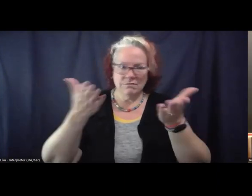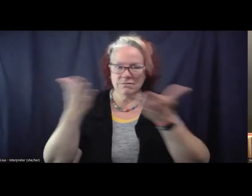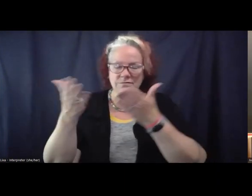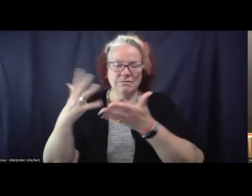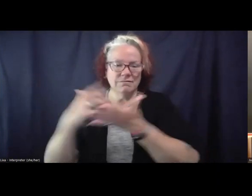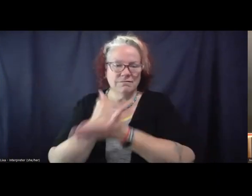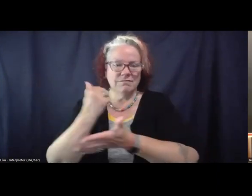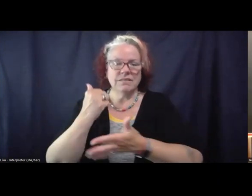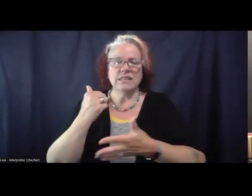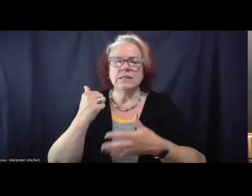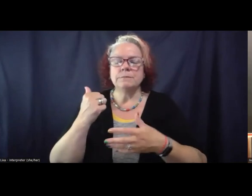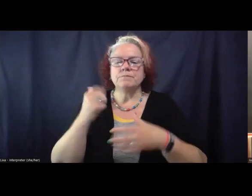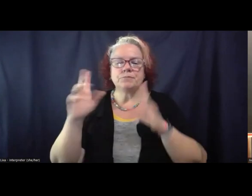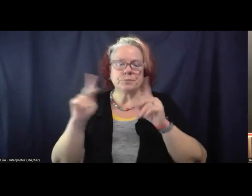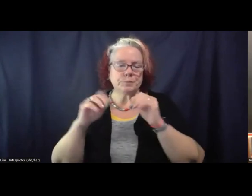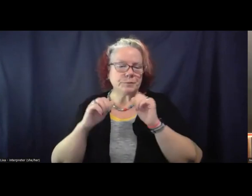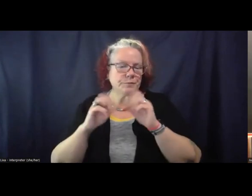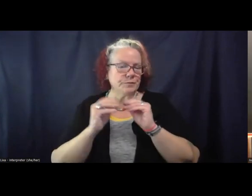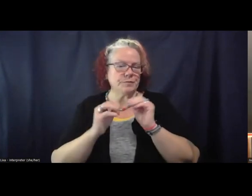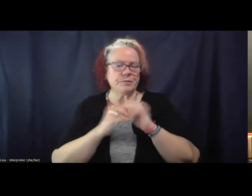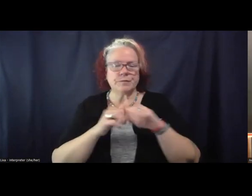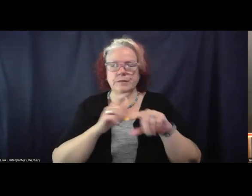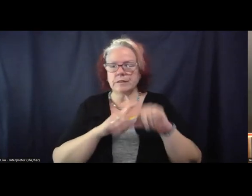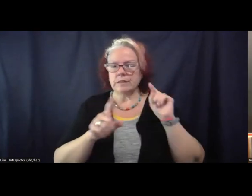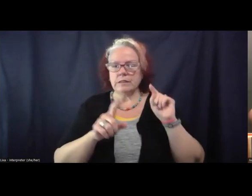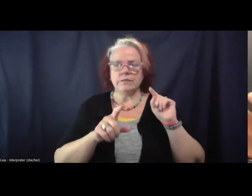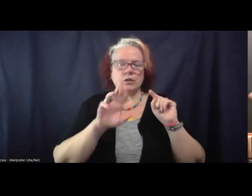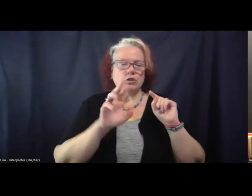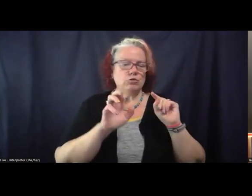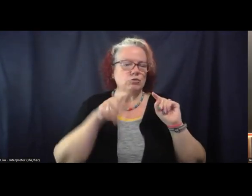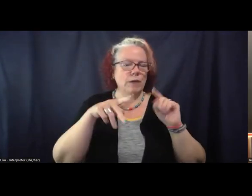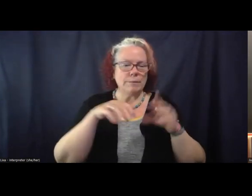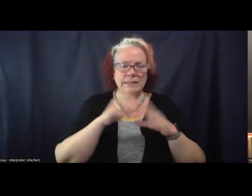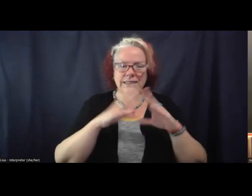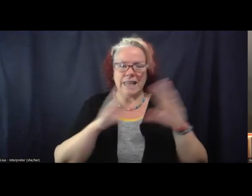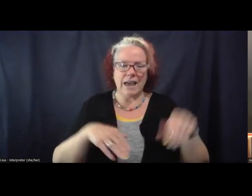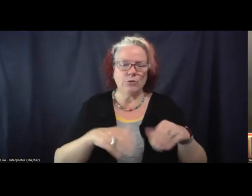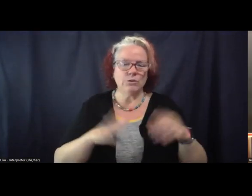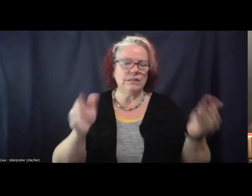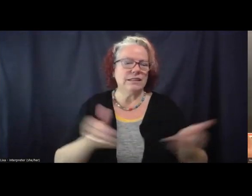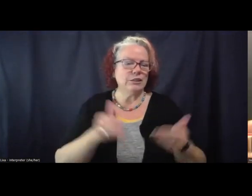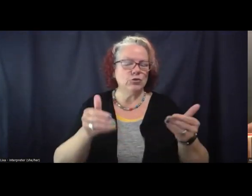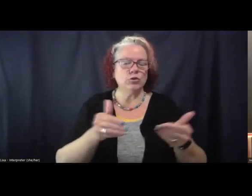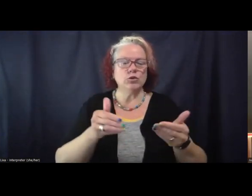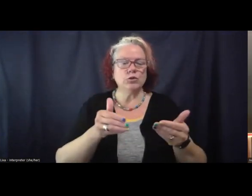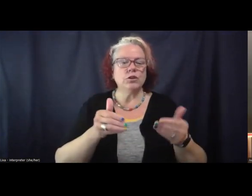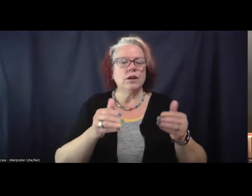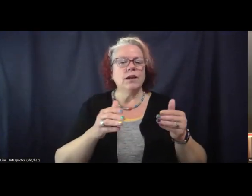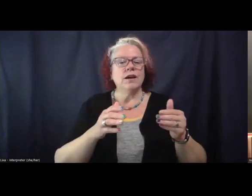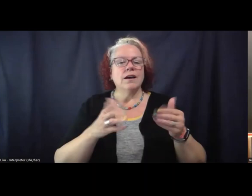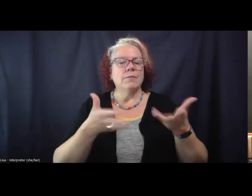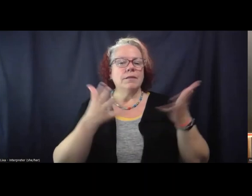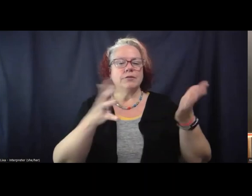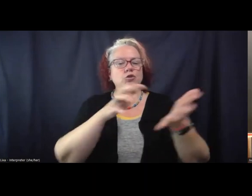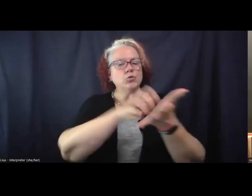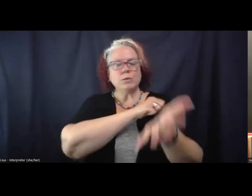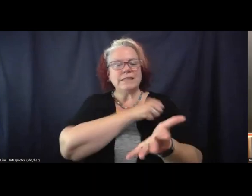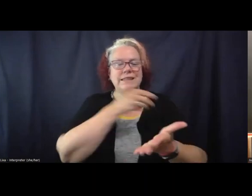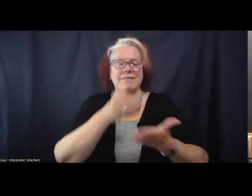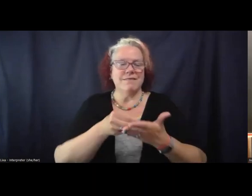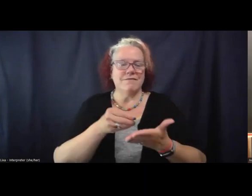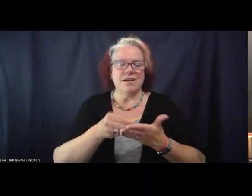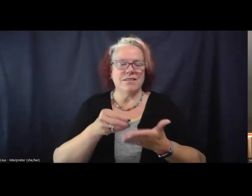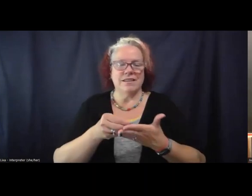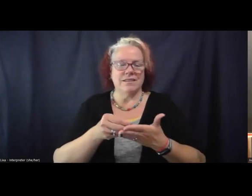representatives in the house to try and introduce floor amendments to resend the funding, right? To get the funding pulled out the,